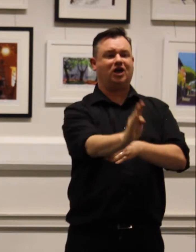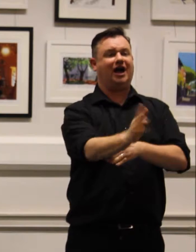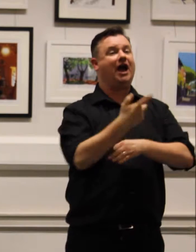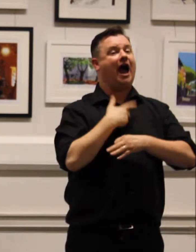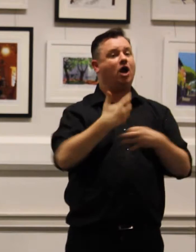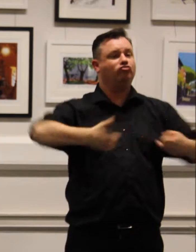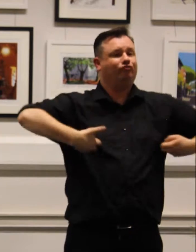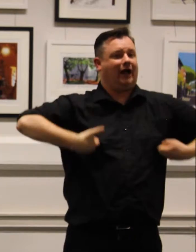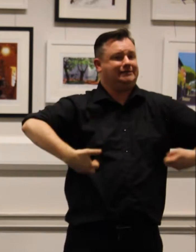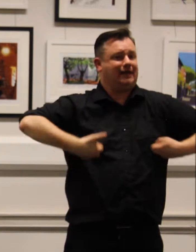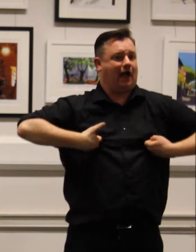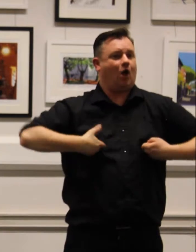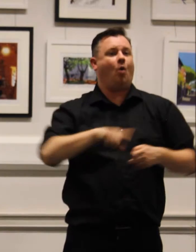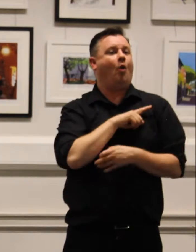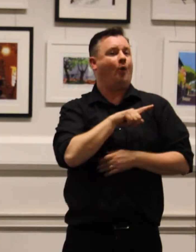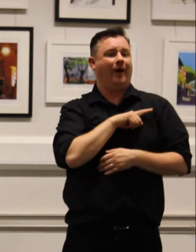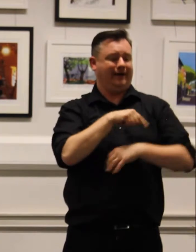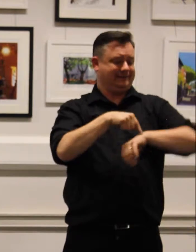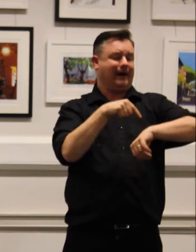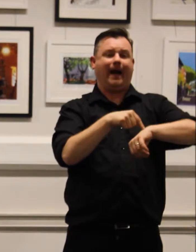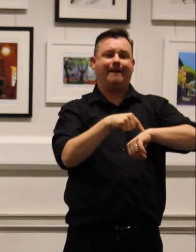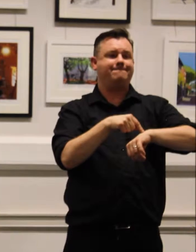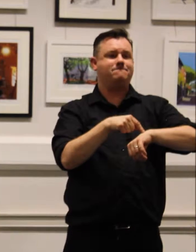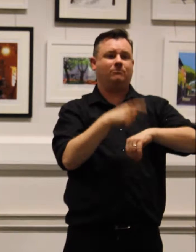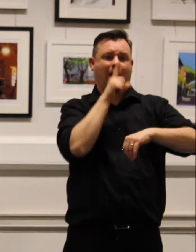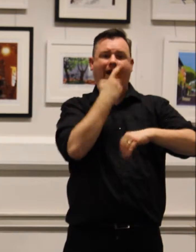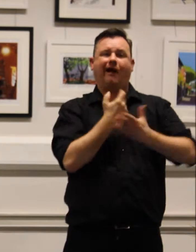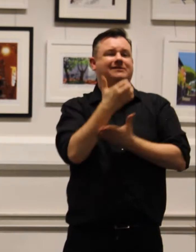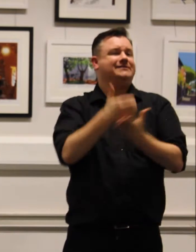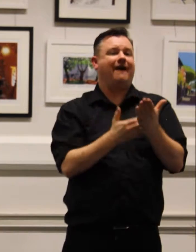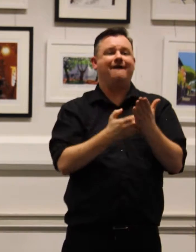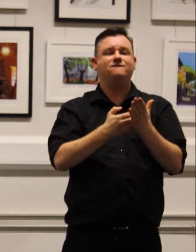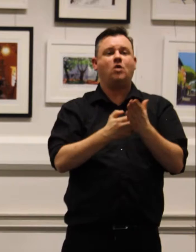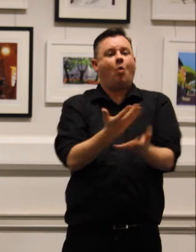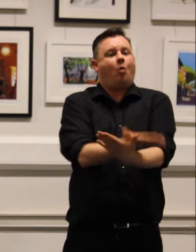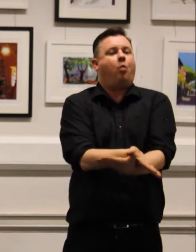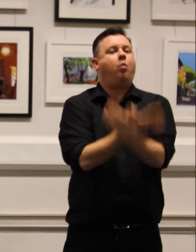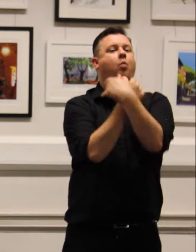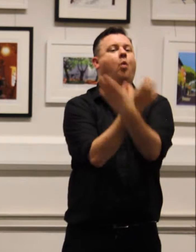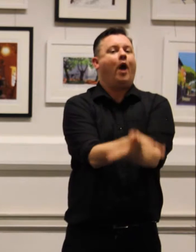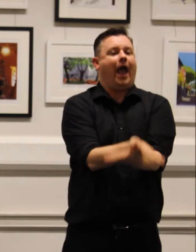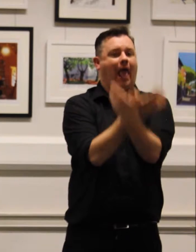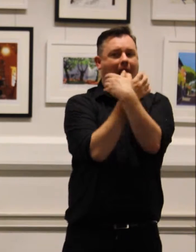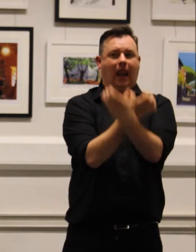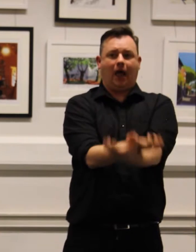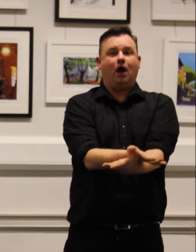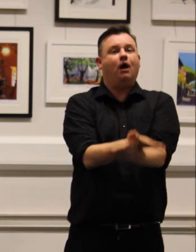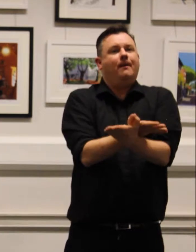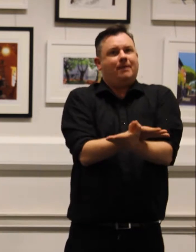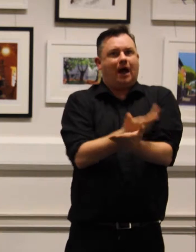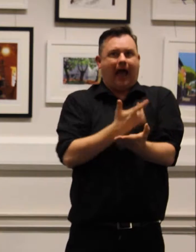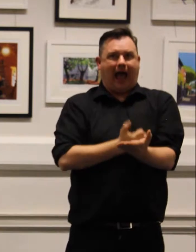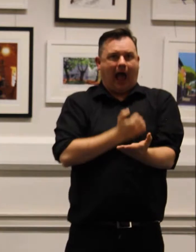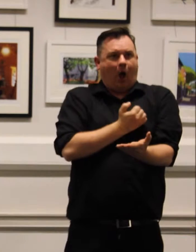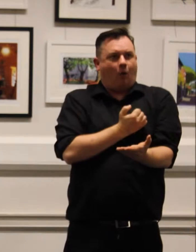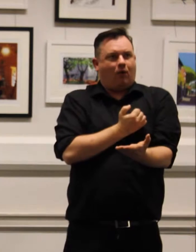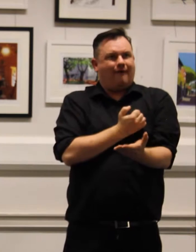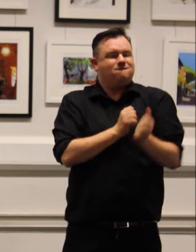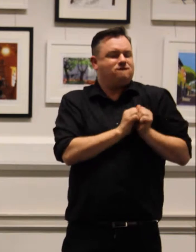we ran out of time to save the whales, but we don't want to drown our conscience. The pianist